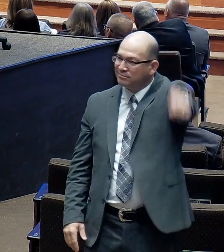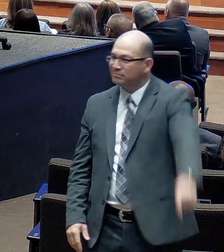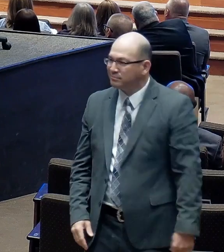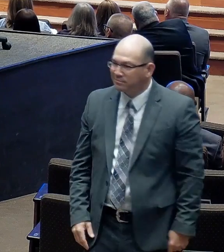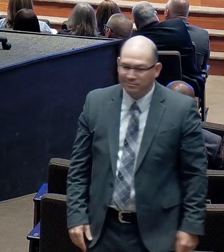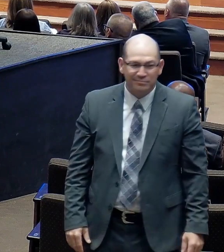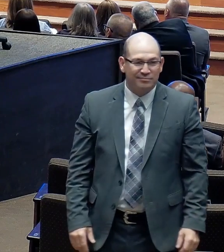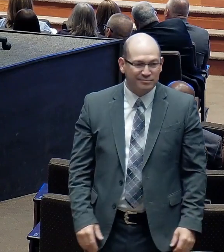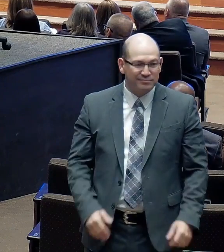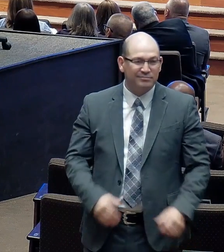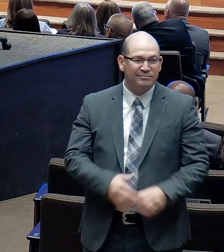Let me exhort you.